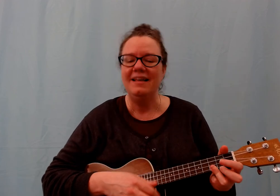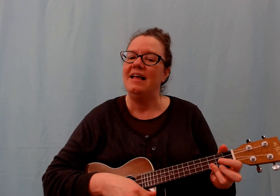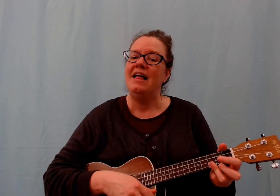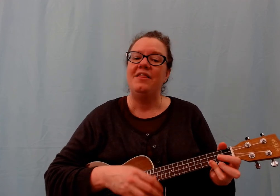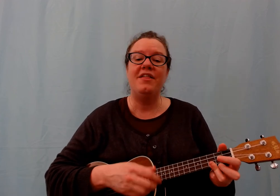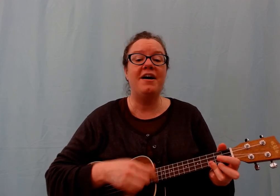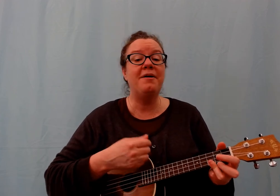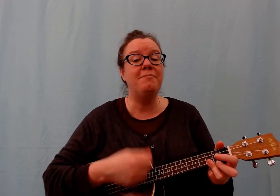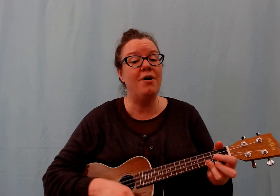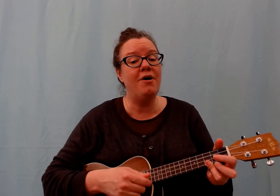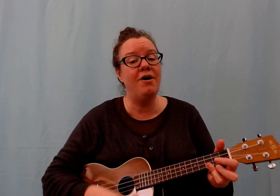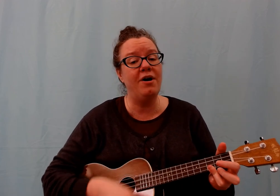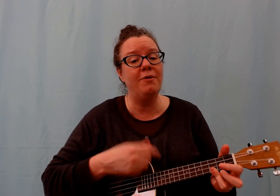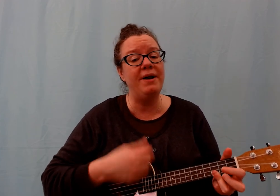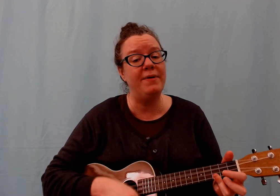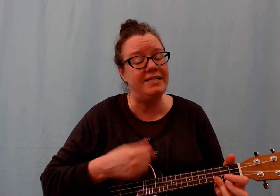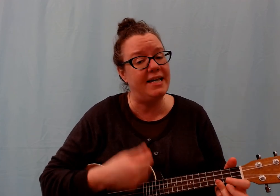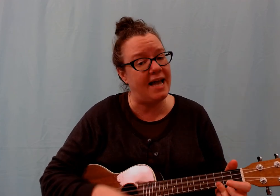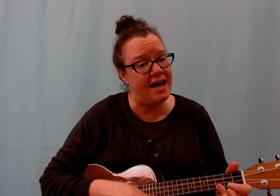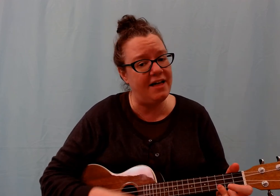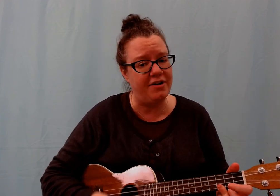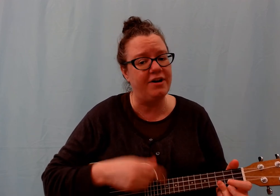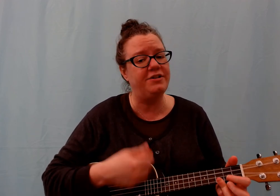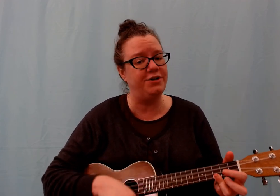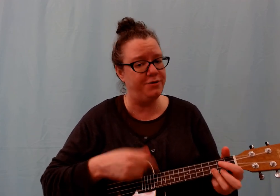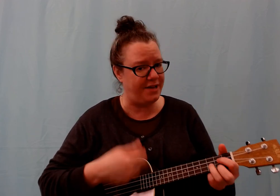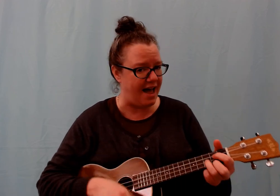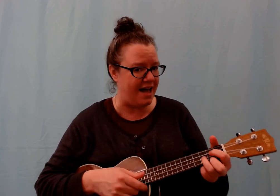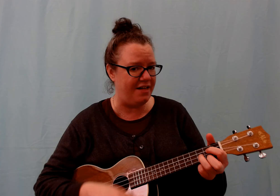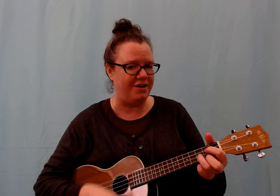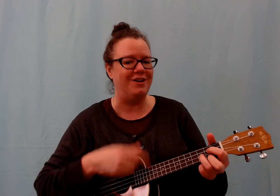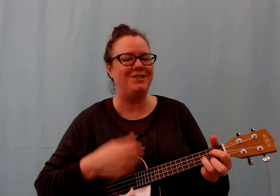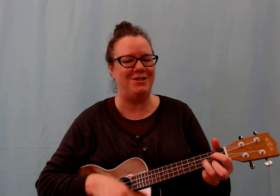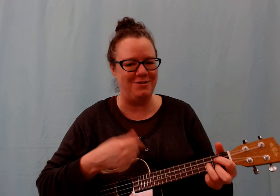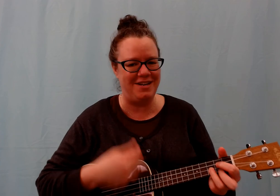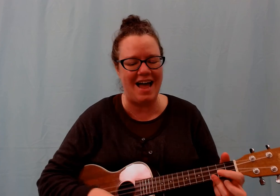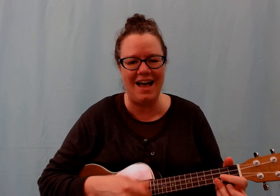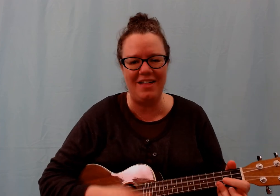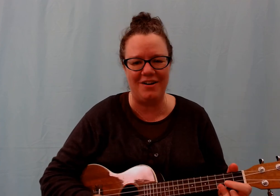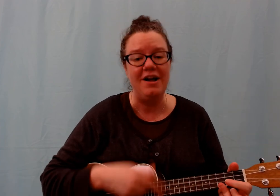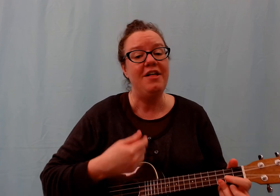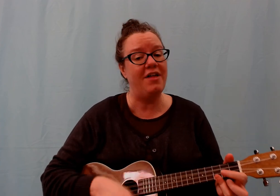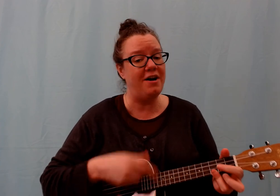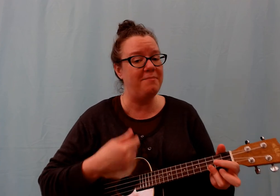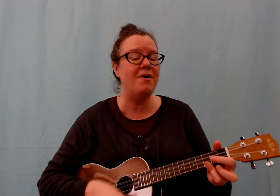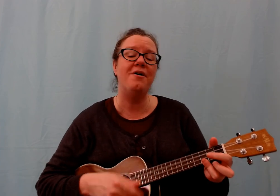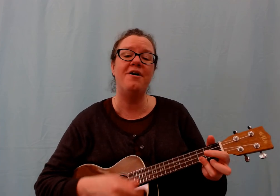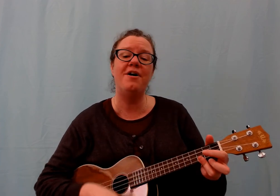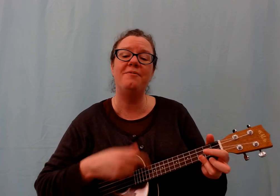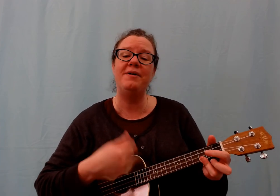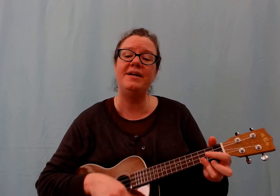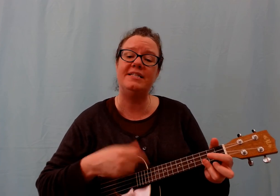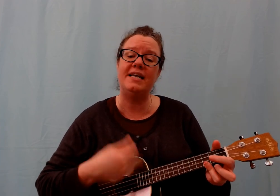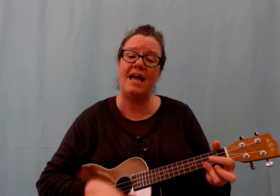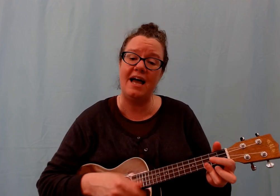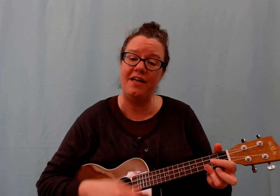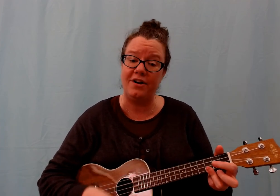The more we read together, together, together. The more we read together,